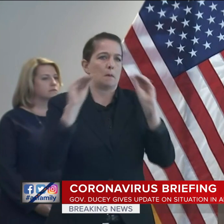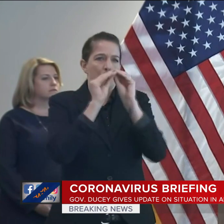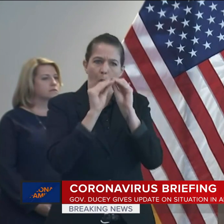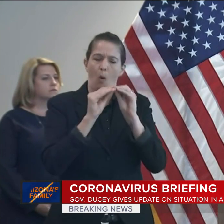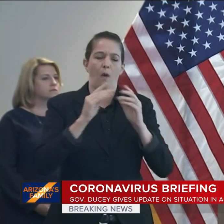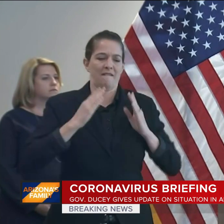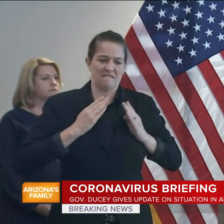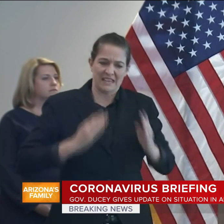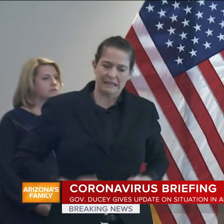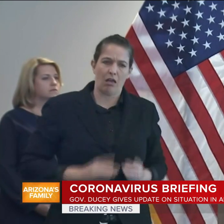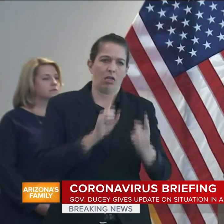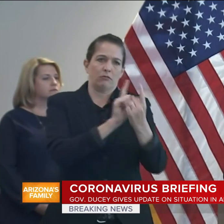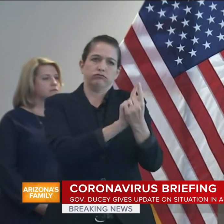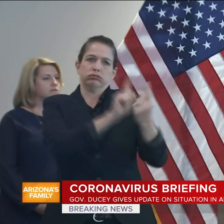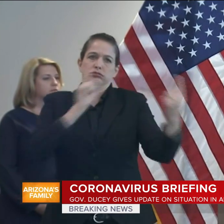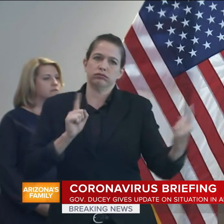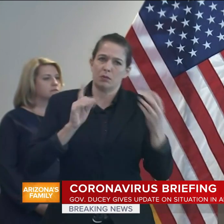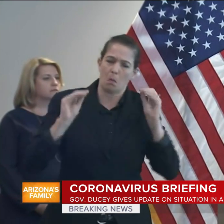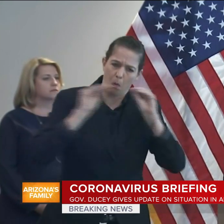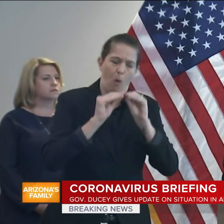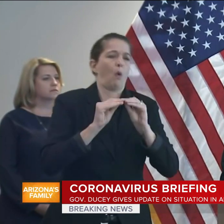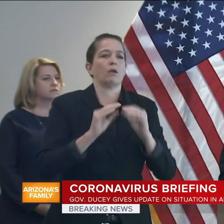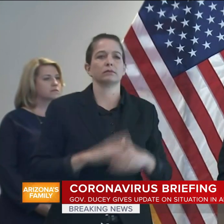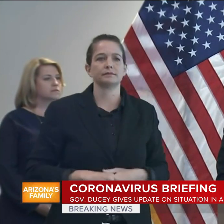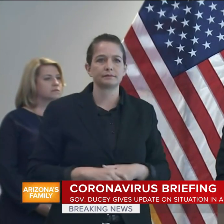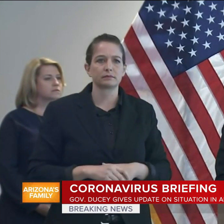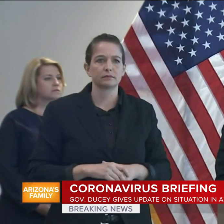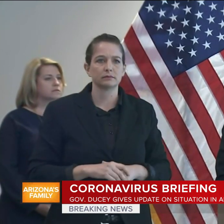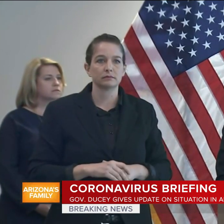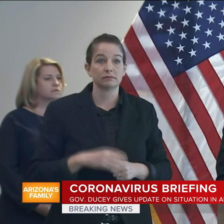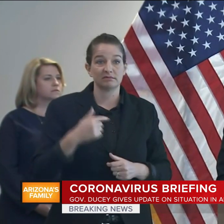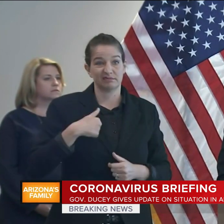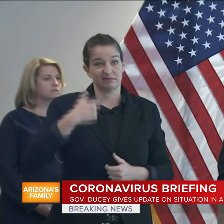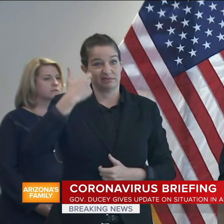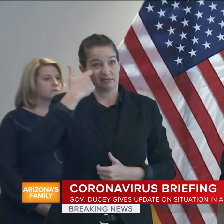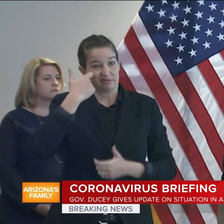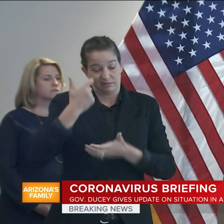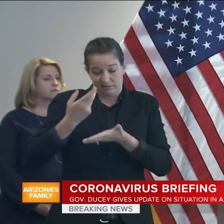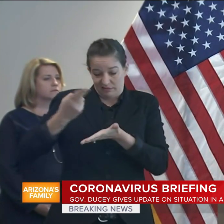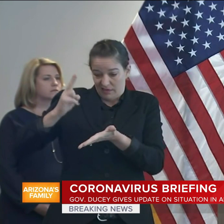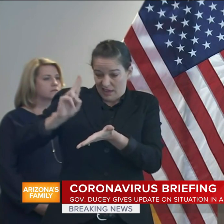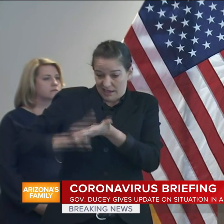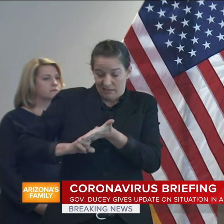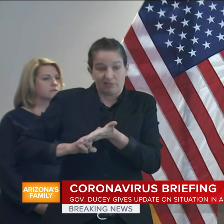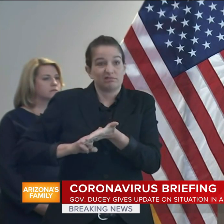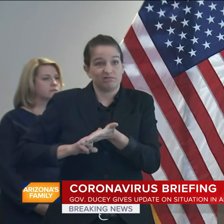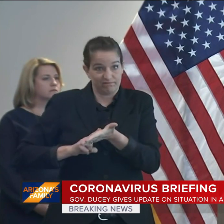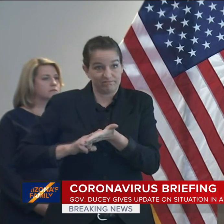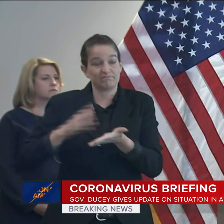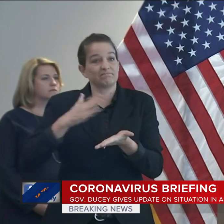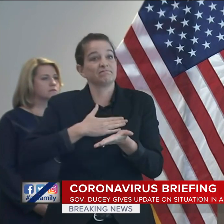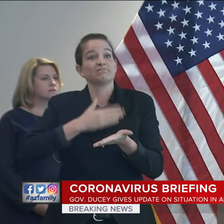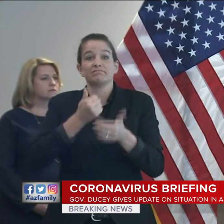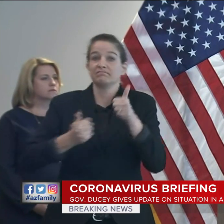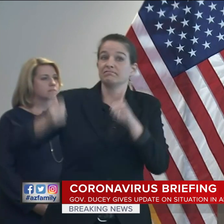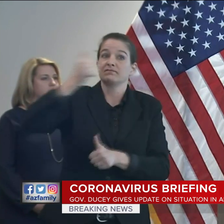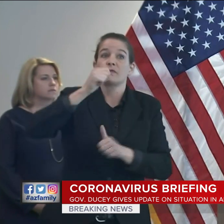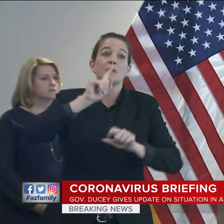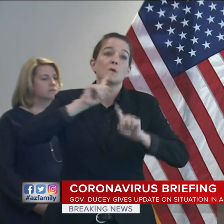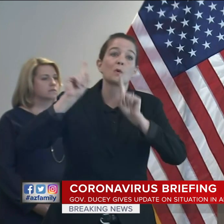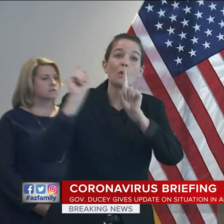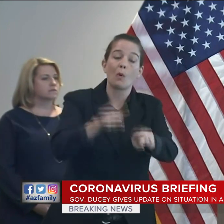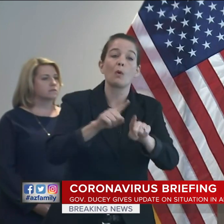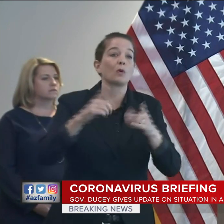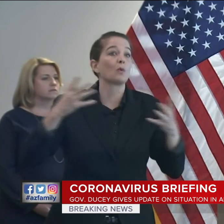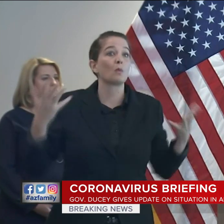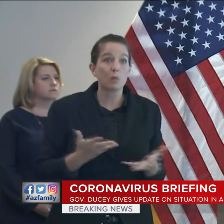Moments ago, I signed an executive order directing Arizonans to stay home, stay healthy, and stay